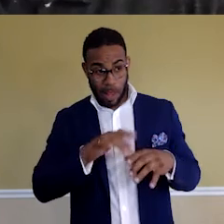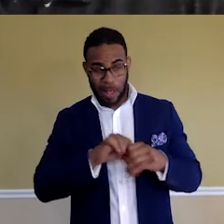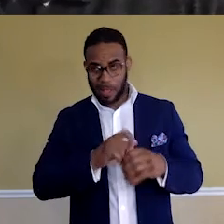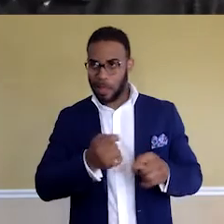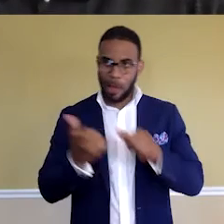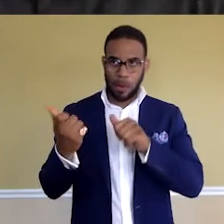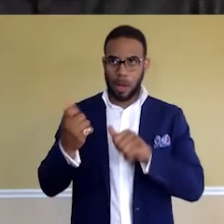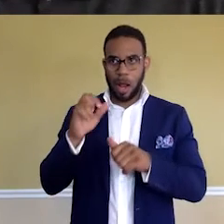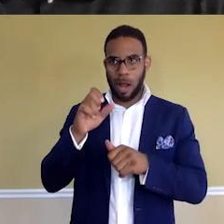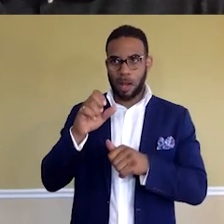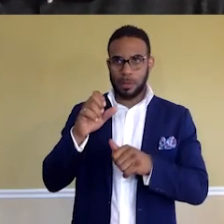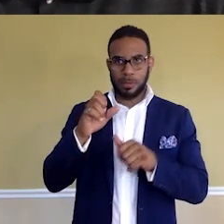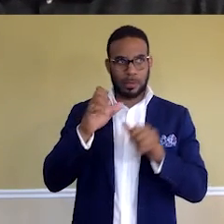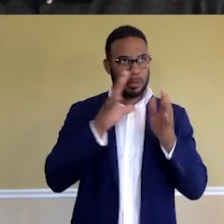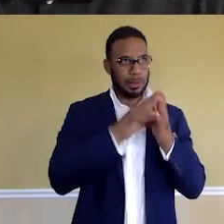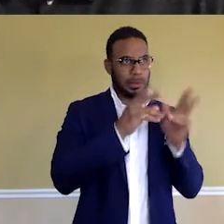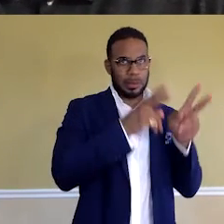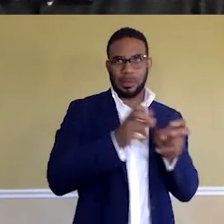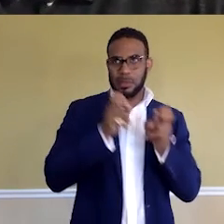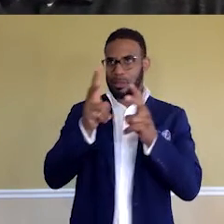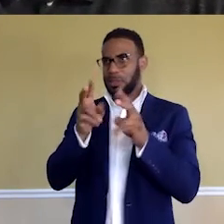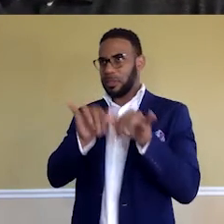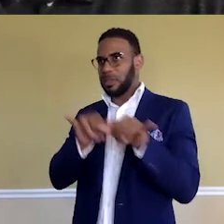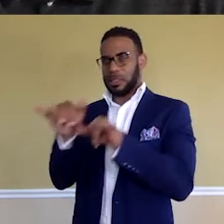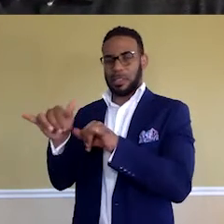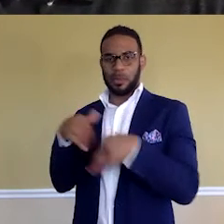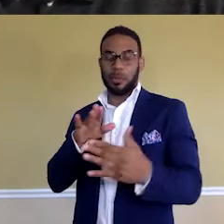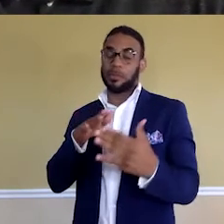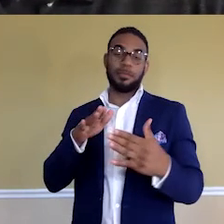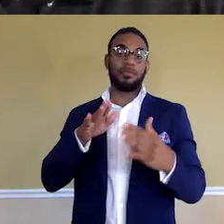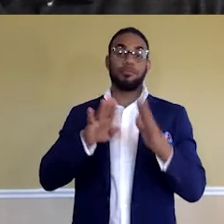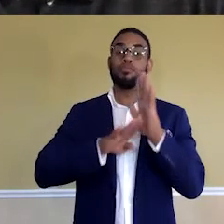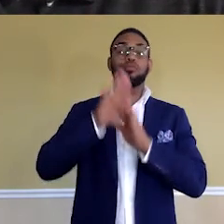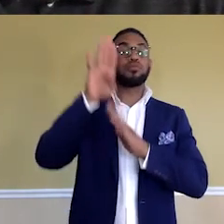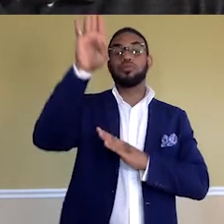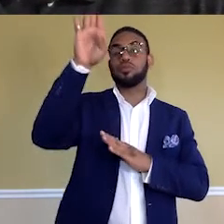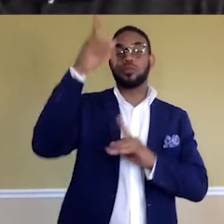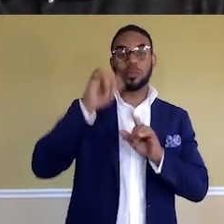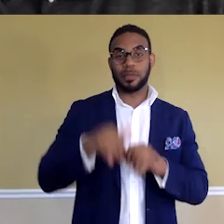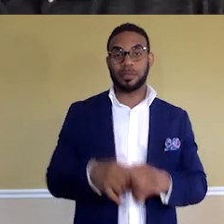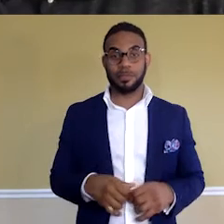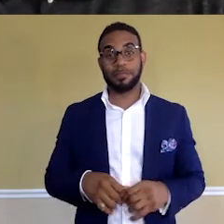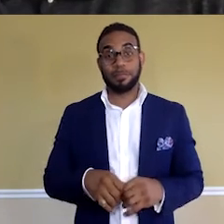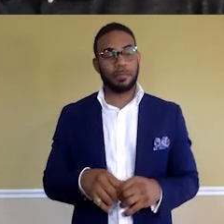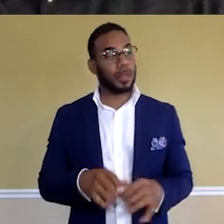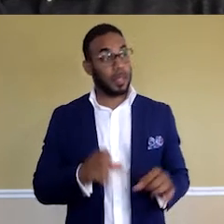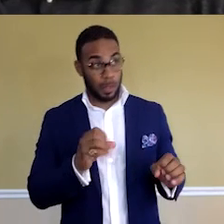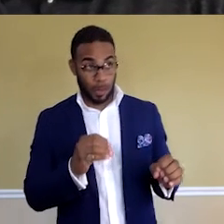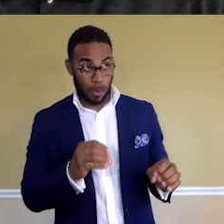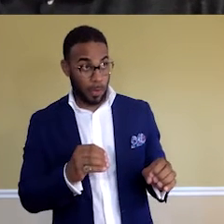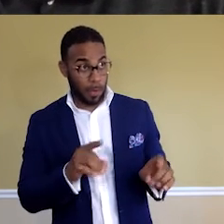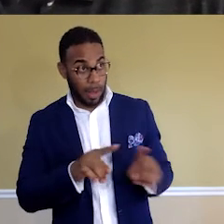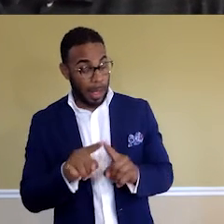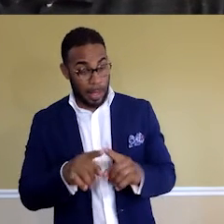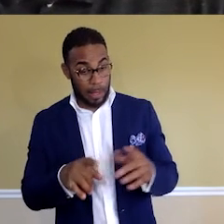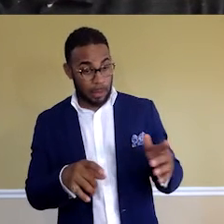carbon copy approach, it was upwards from there. So as a black male,